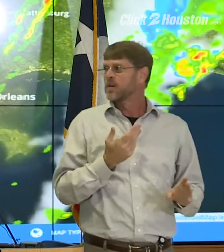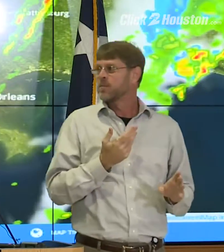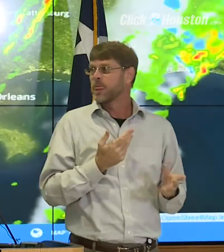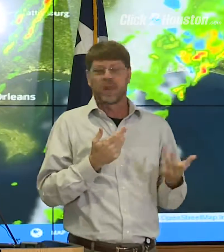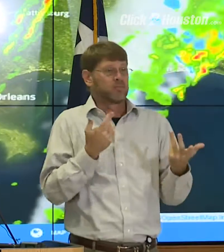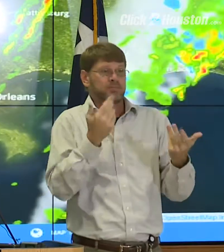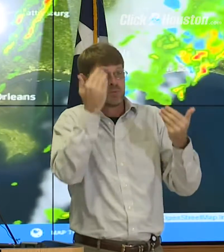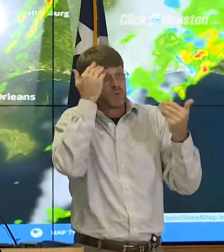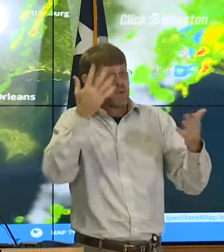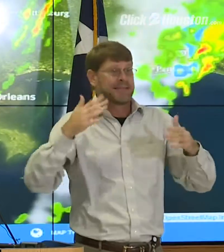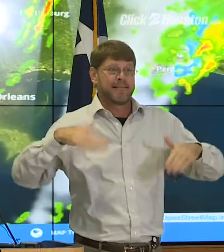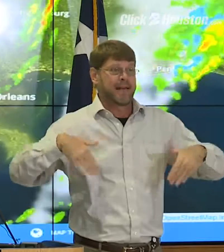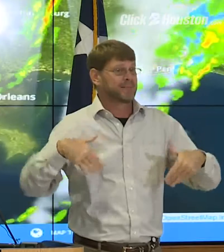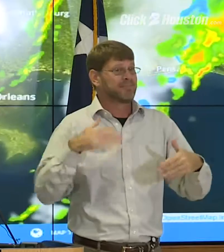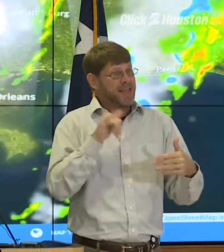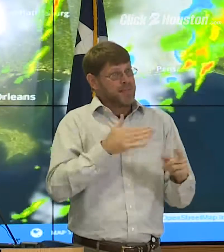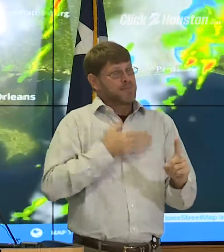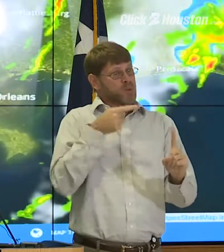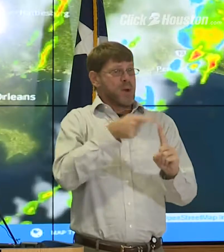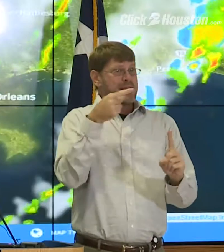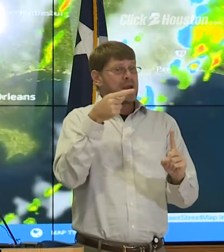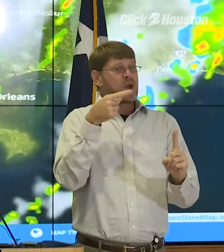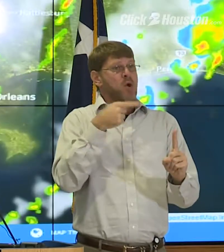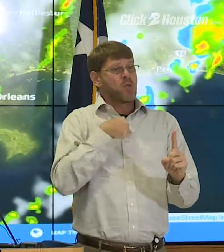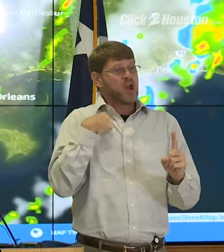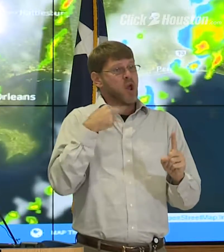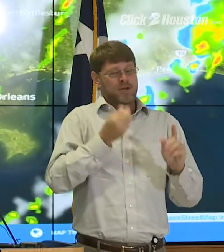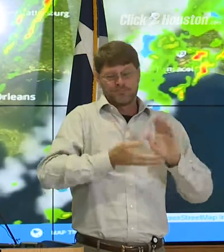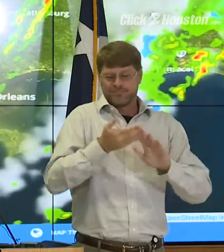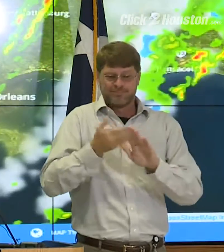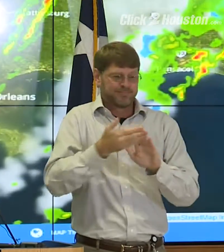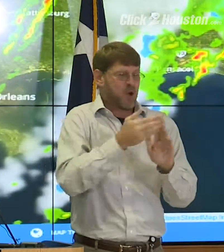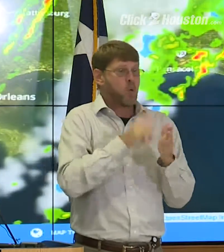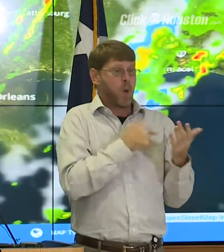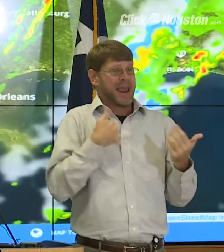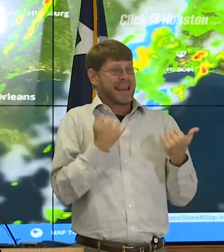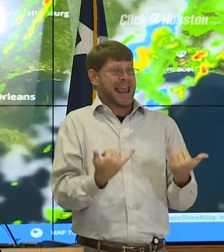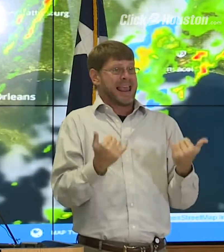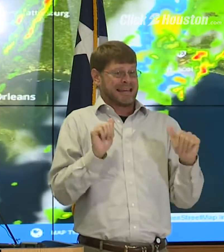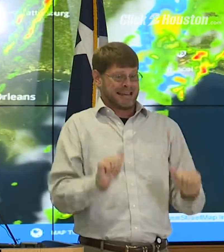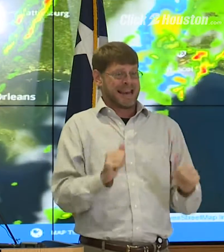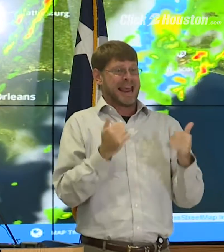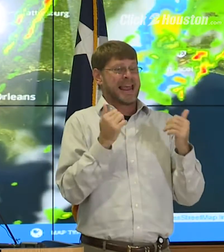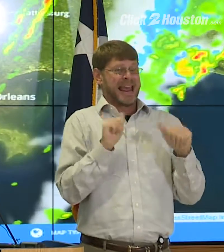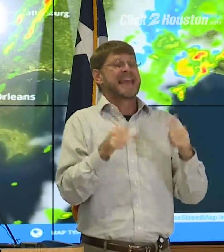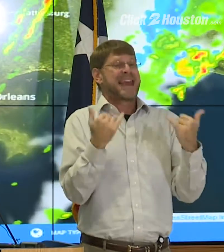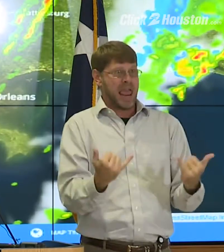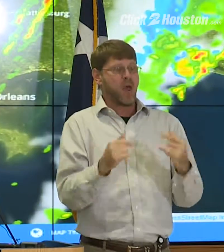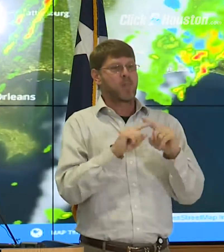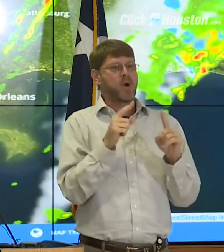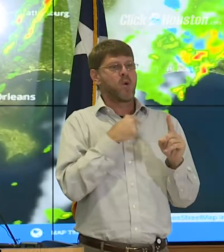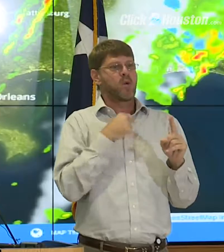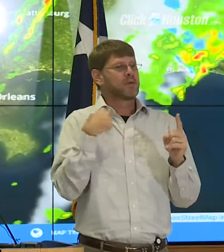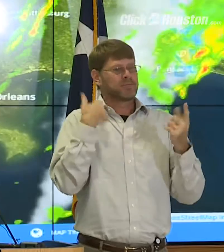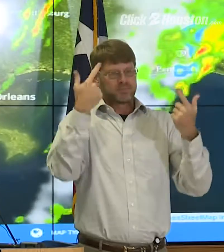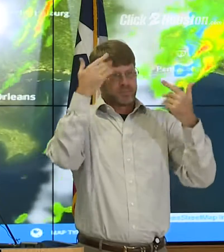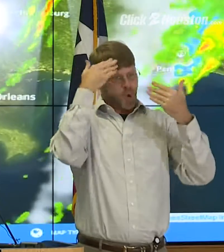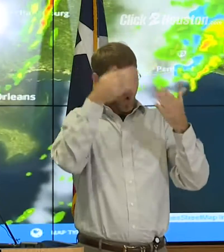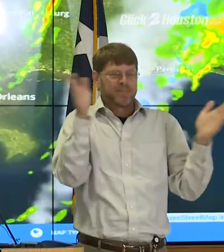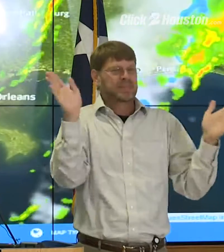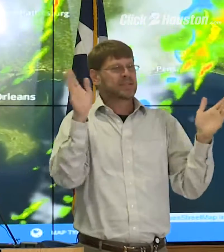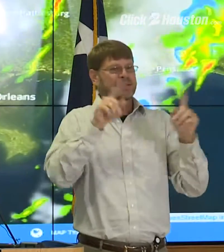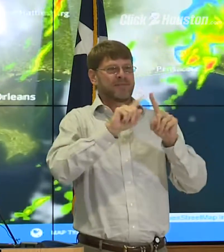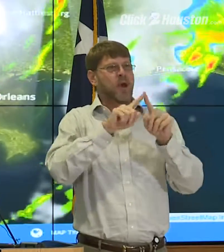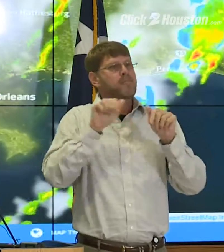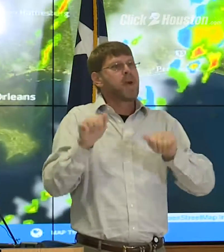To be determined. That's my point. We are executing what we can now, but we are wide open as